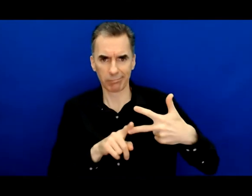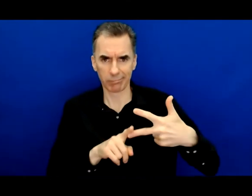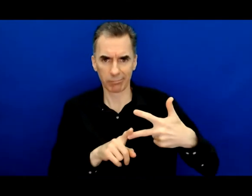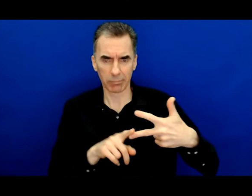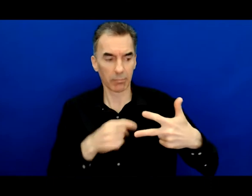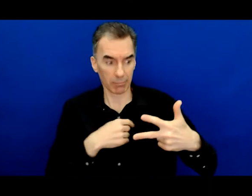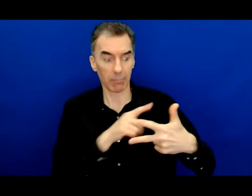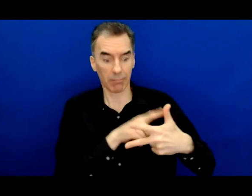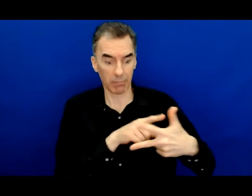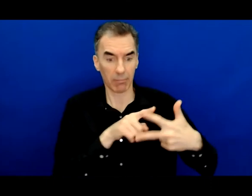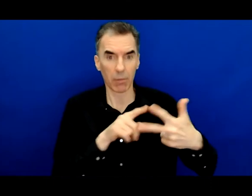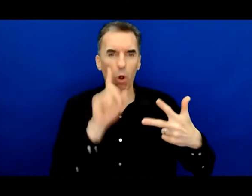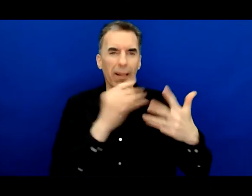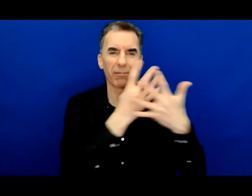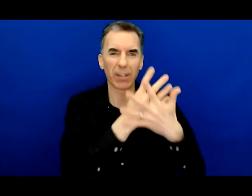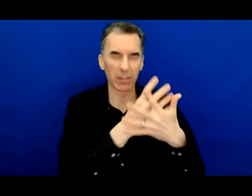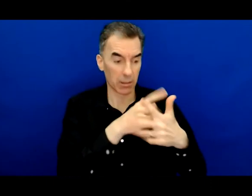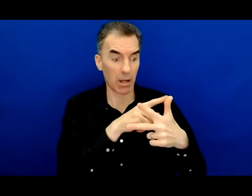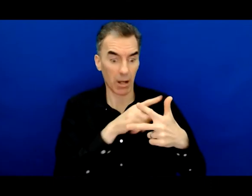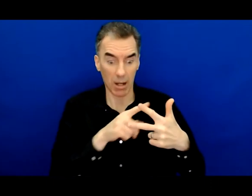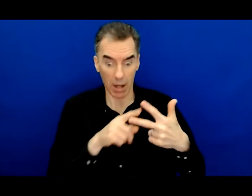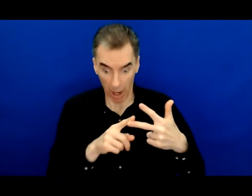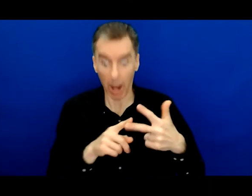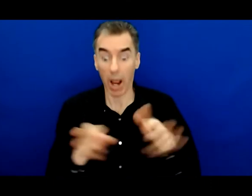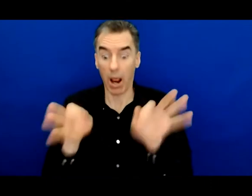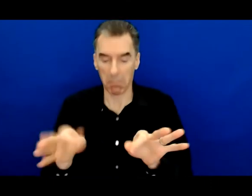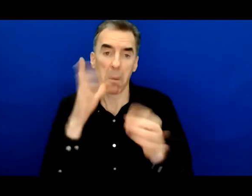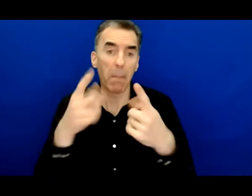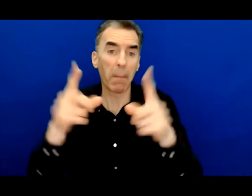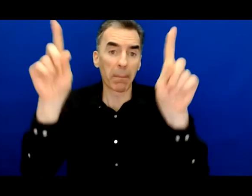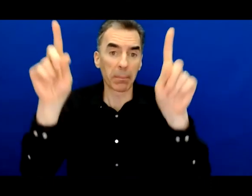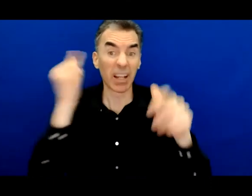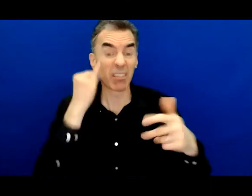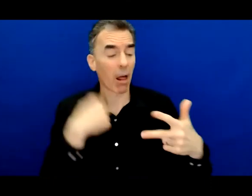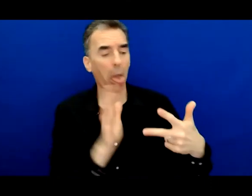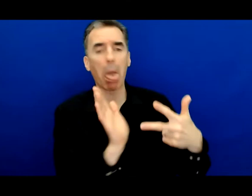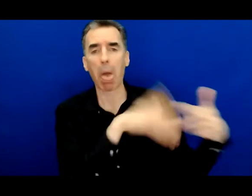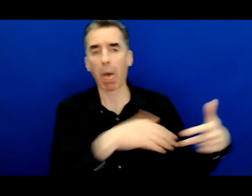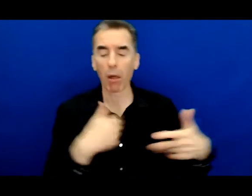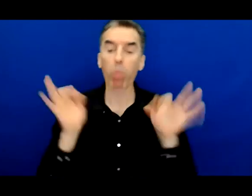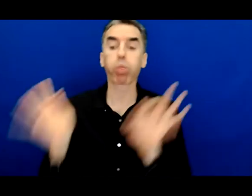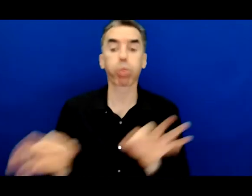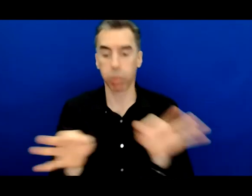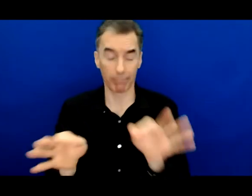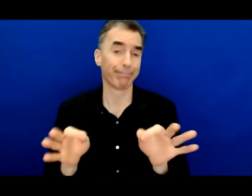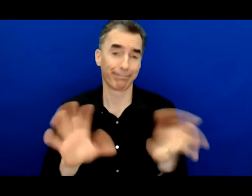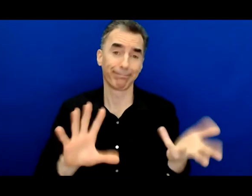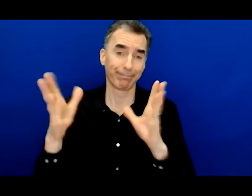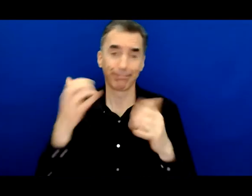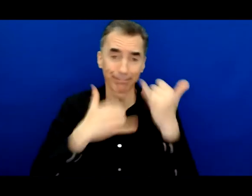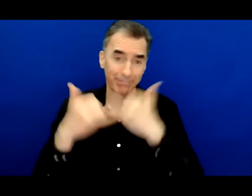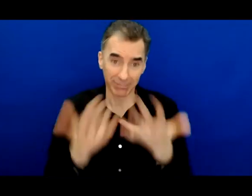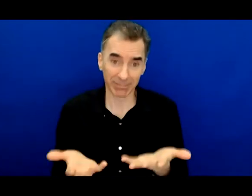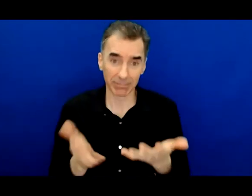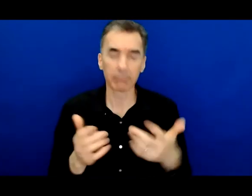I'm usually very successful and when I forget to use them I get myself in trouble and so the first thing I would say is